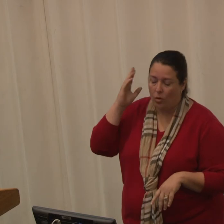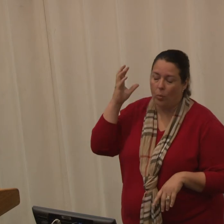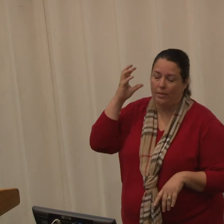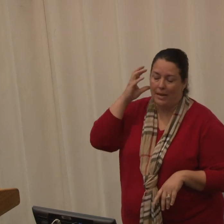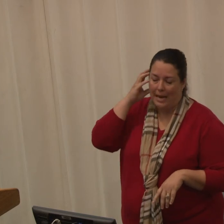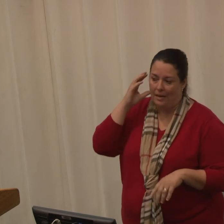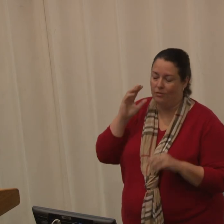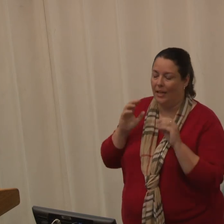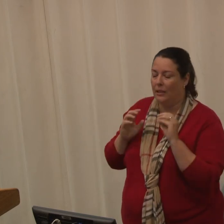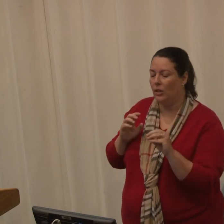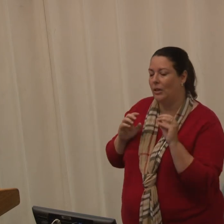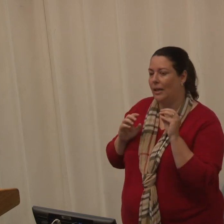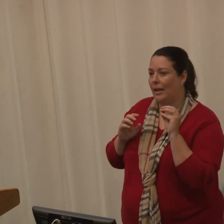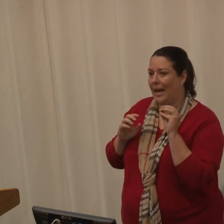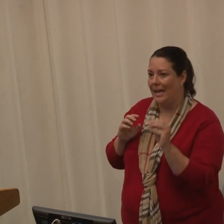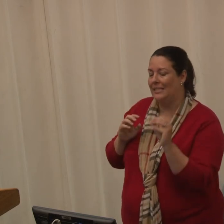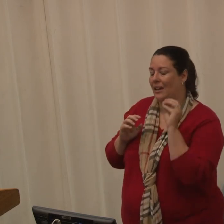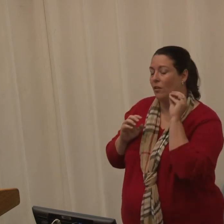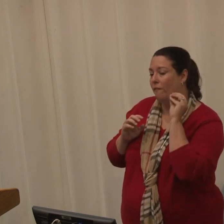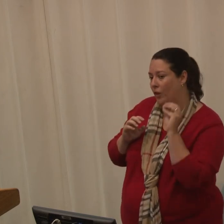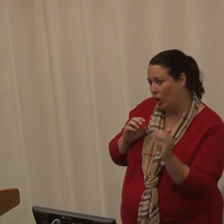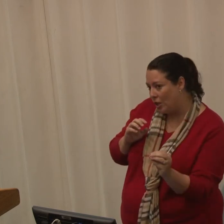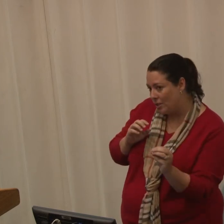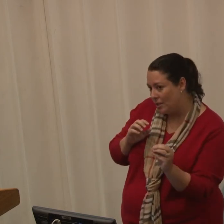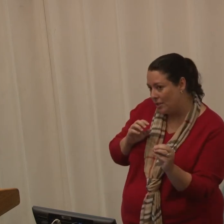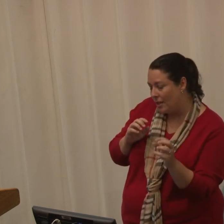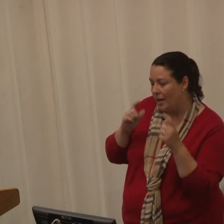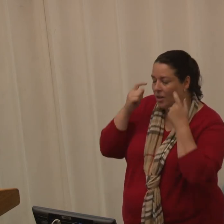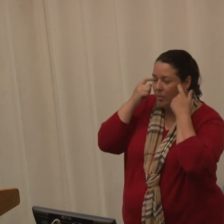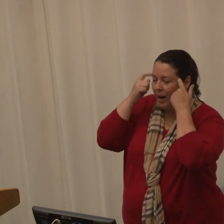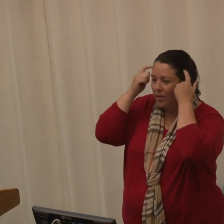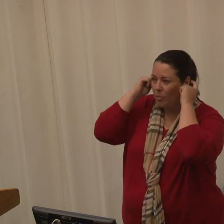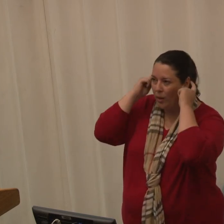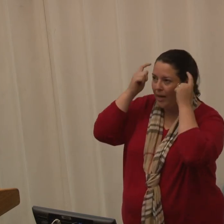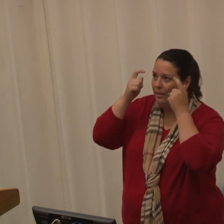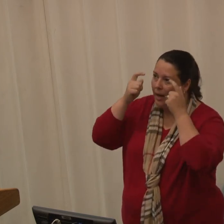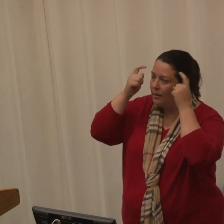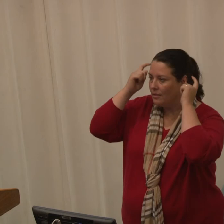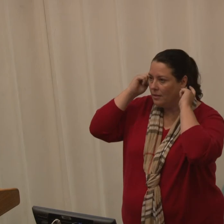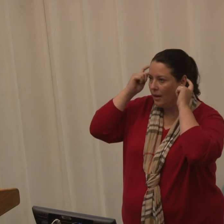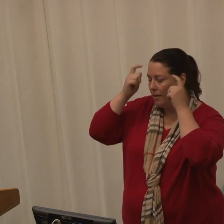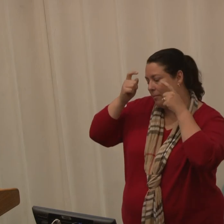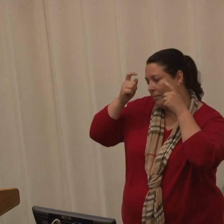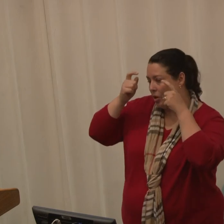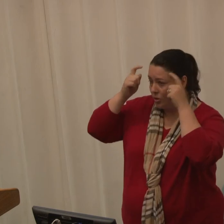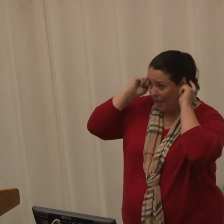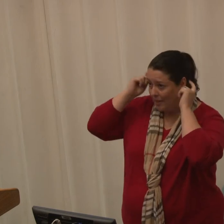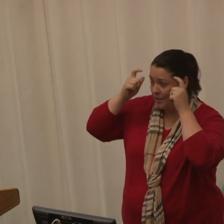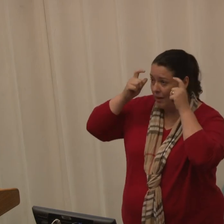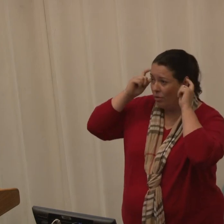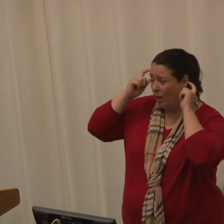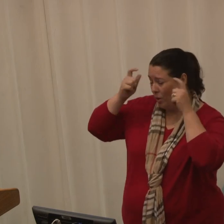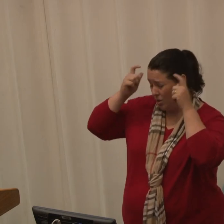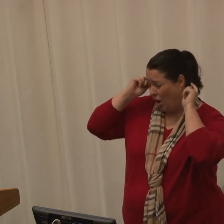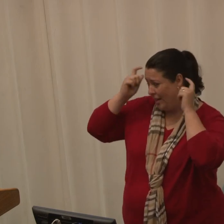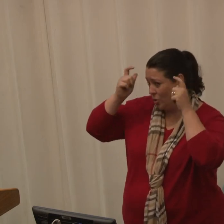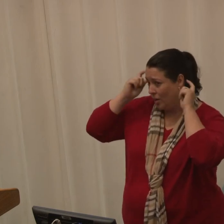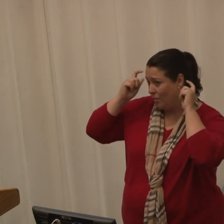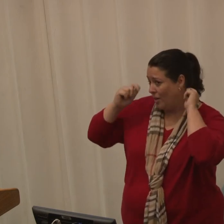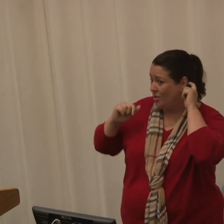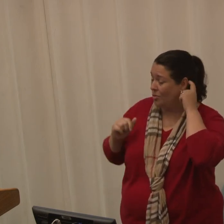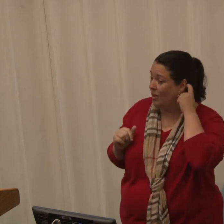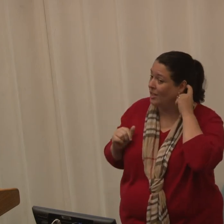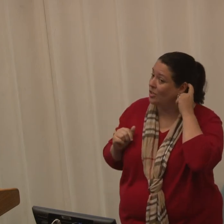implant or with an aid, if they learn ASL first, the part of the brain that, uh, neuroscientists have thought was